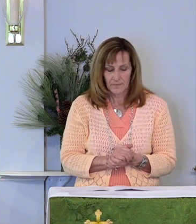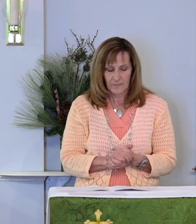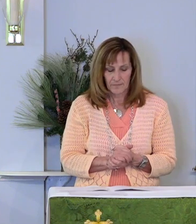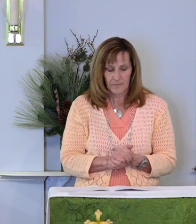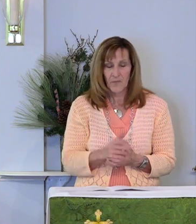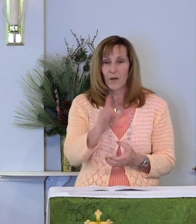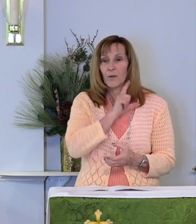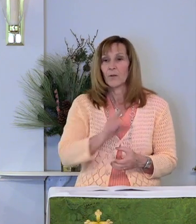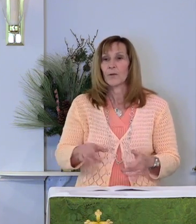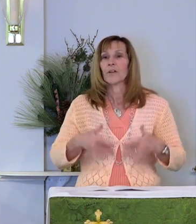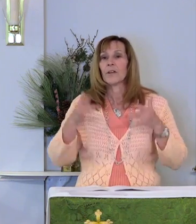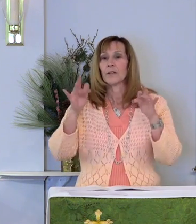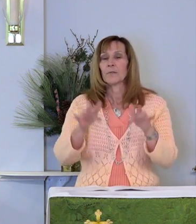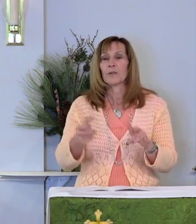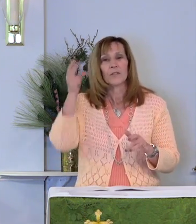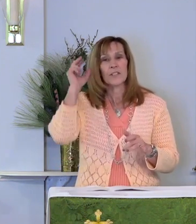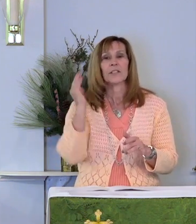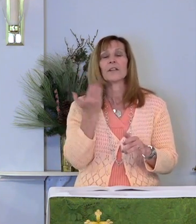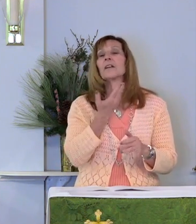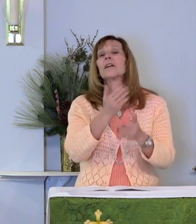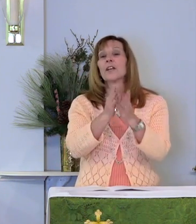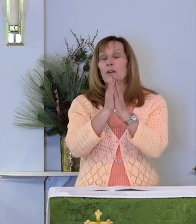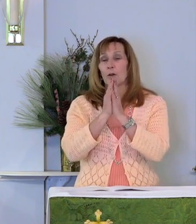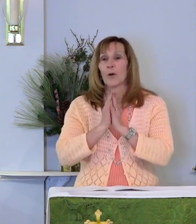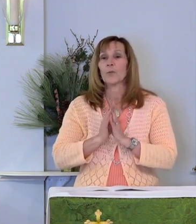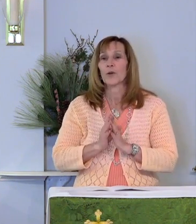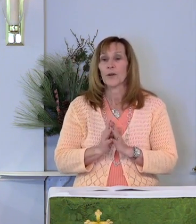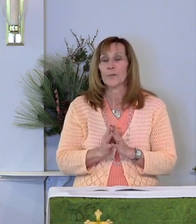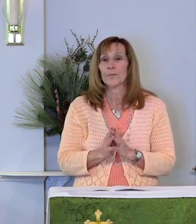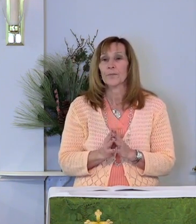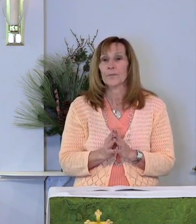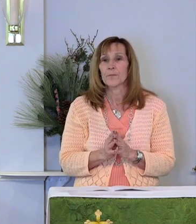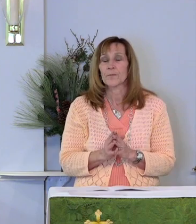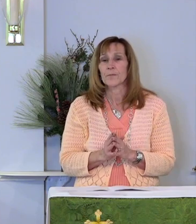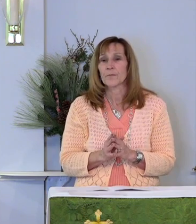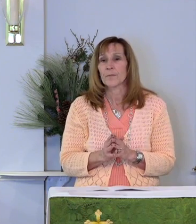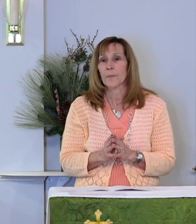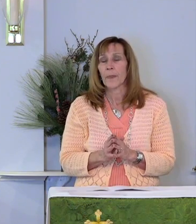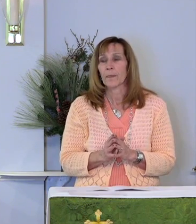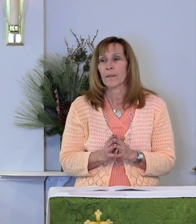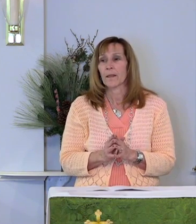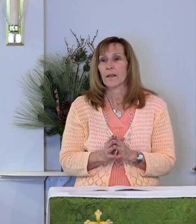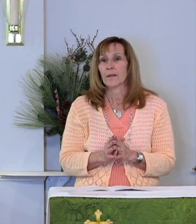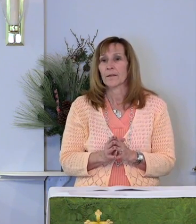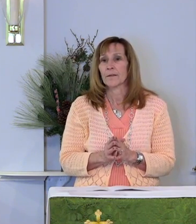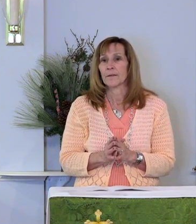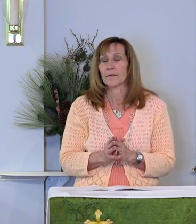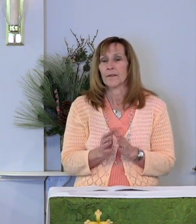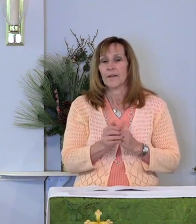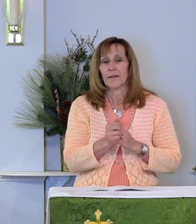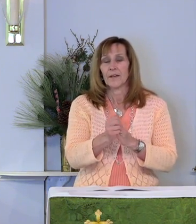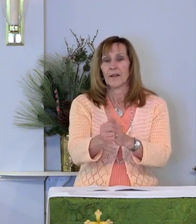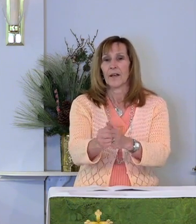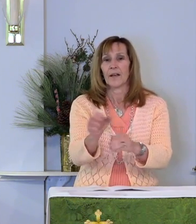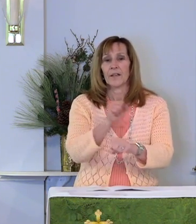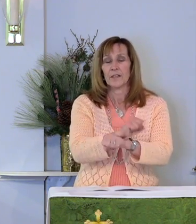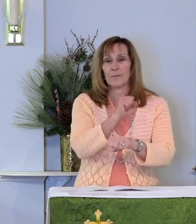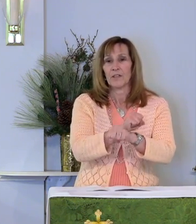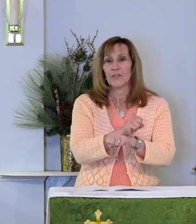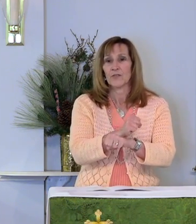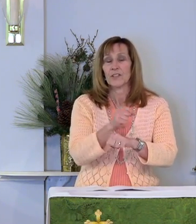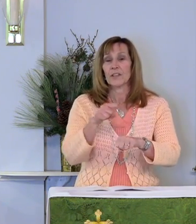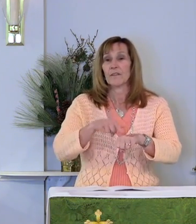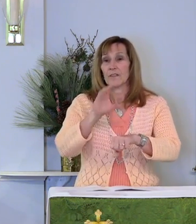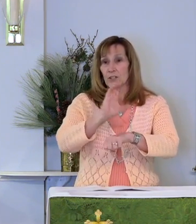Lord, in your mercy, hear our prayer. Guide the ministries of this